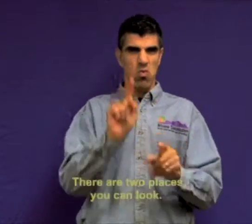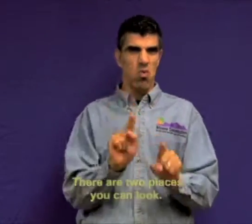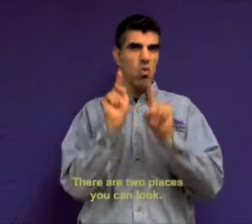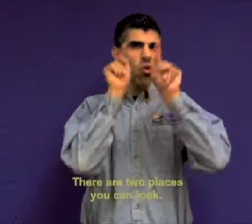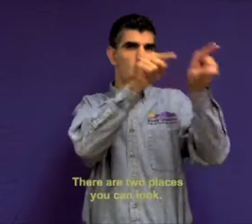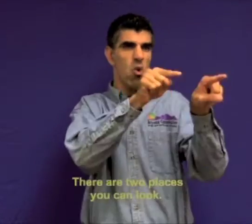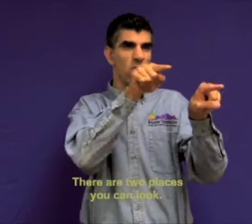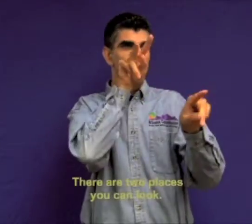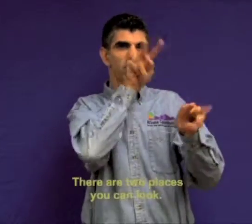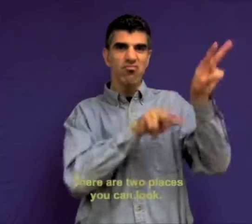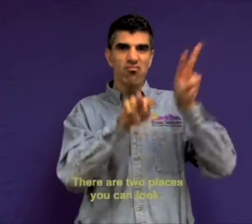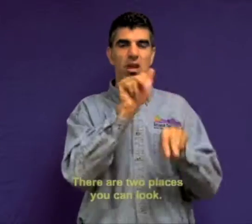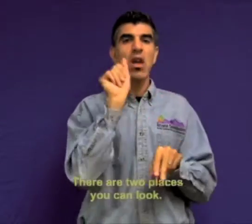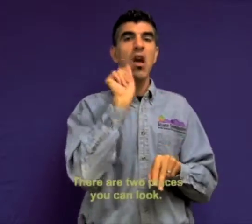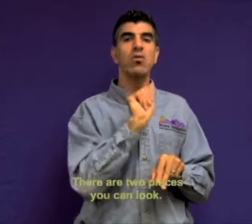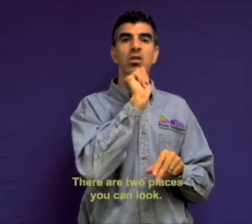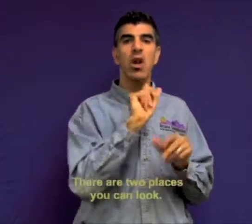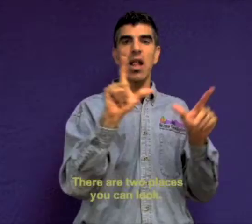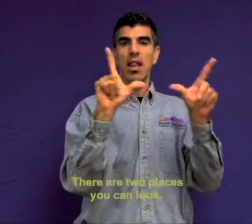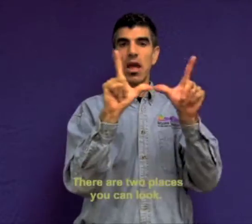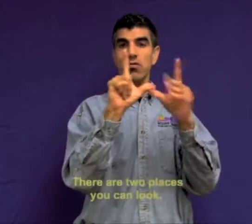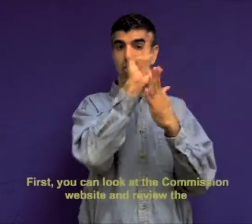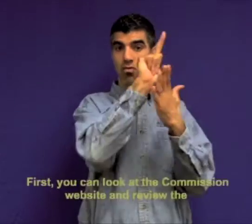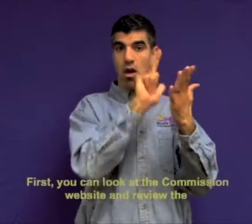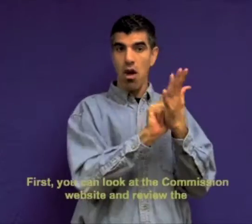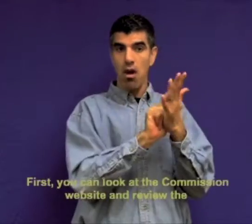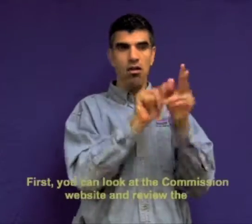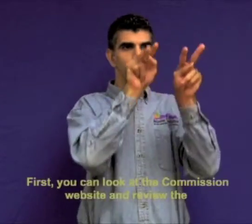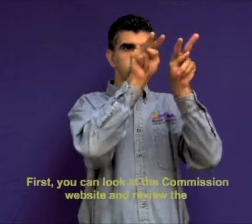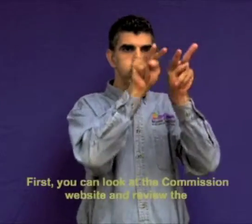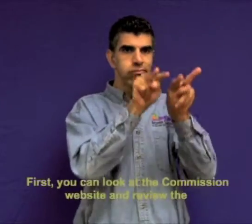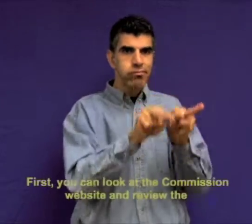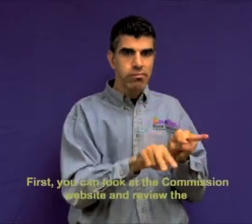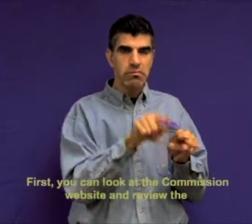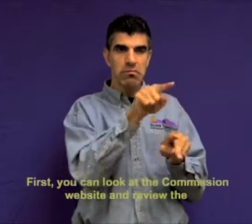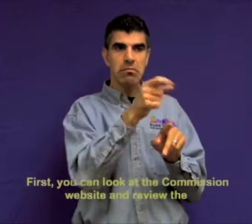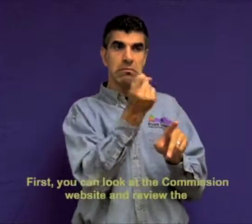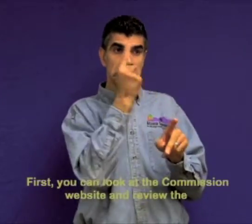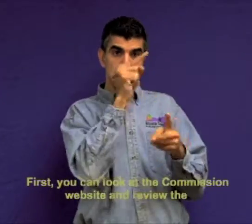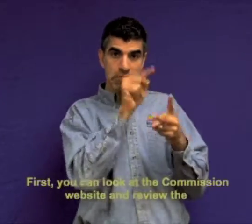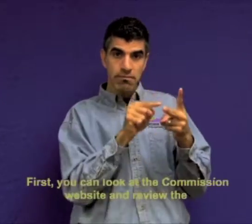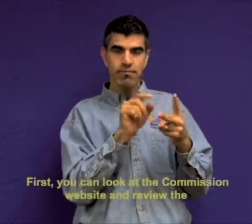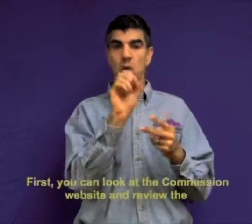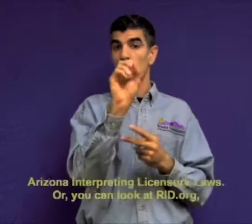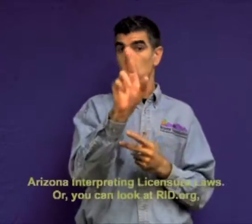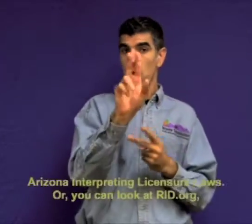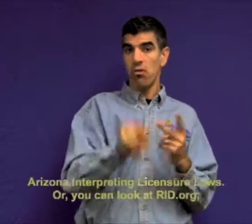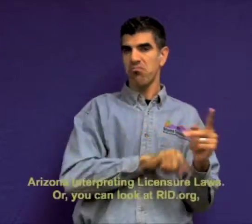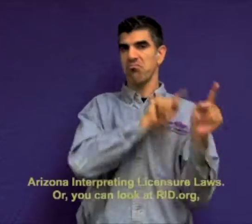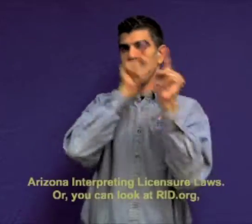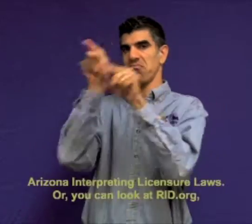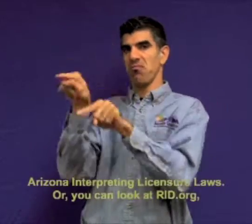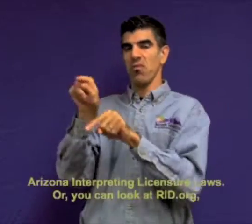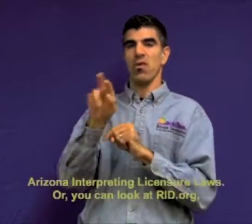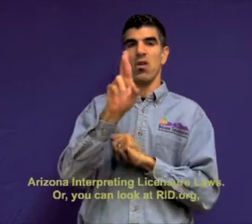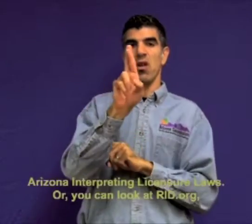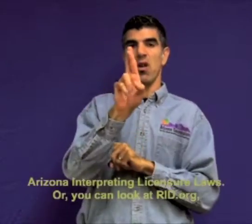There are two places you can look. First, you can look at the Commission website and review the Arizona Interpreting Licensure Laws,